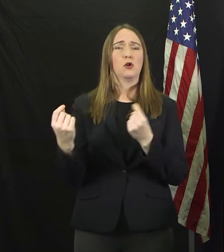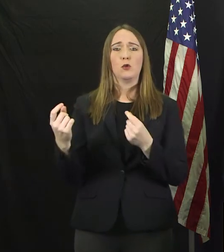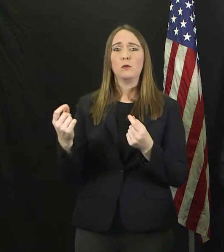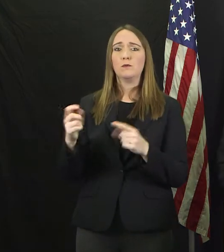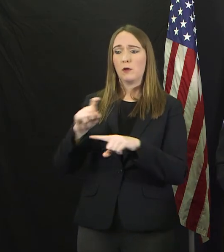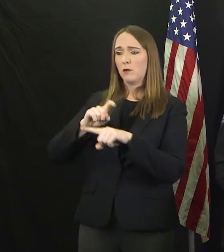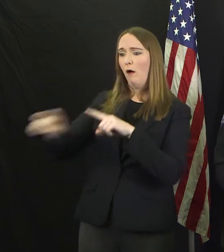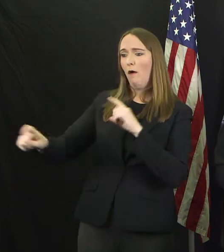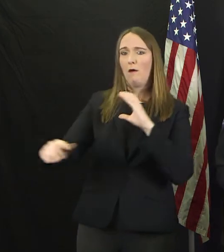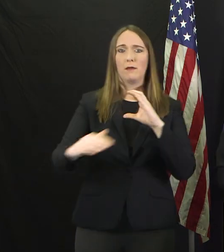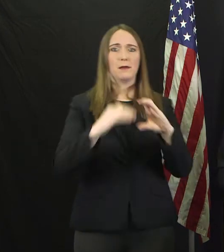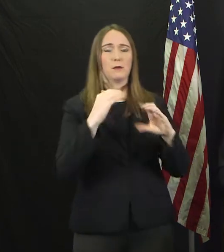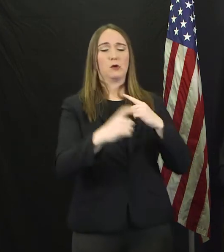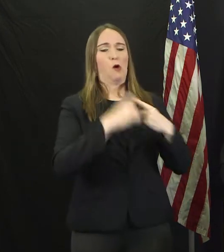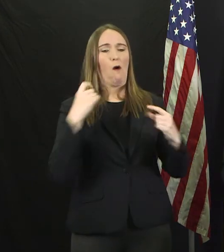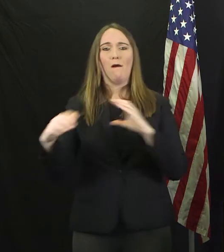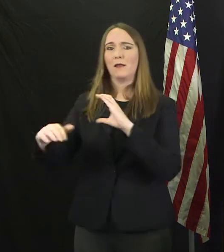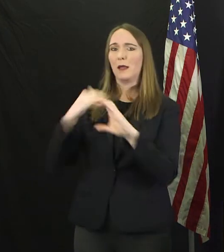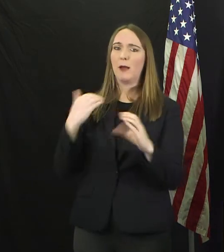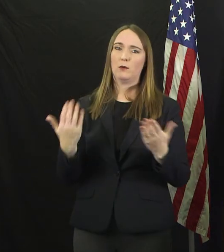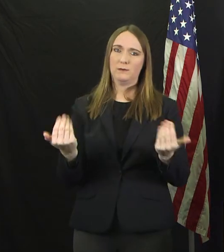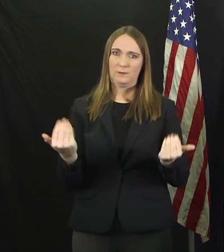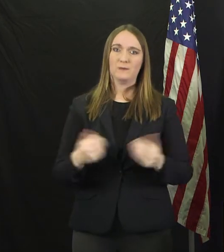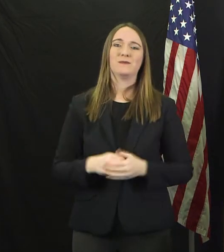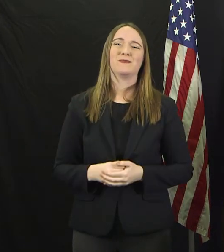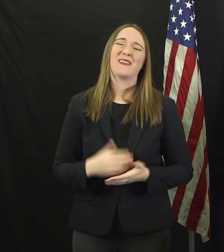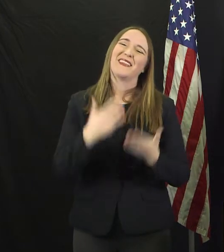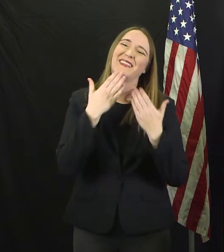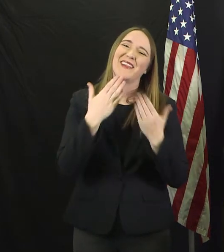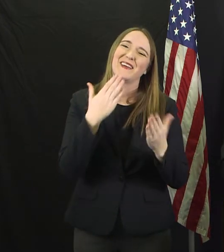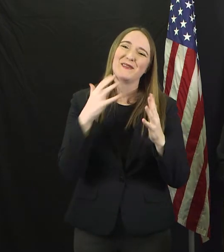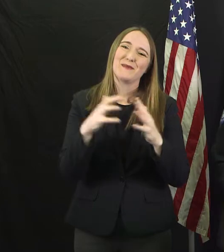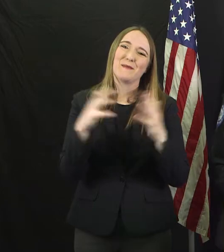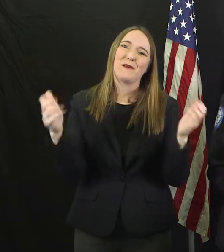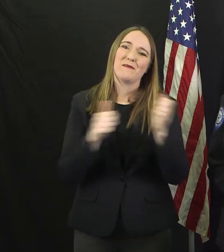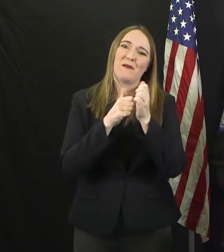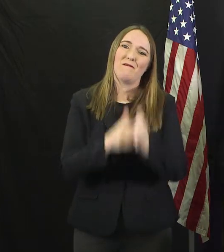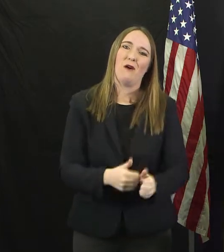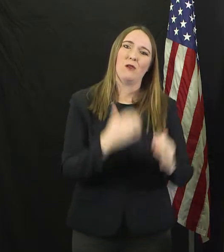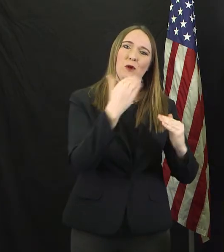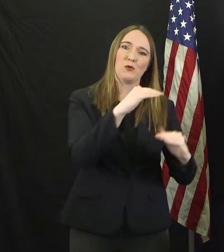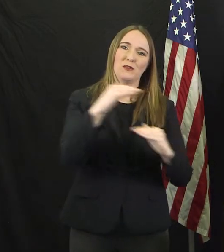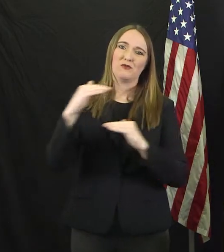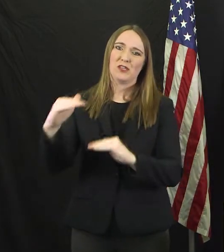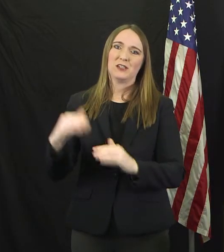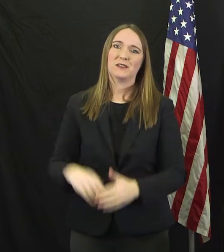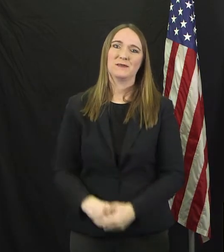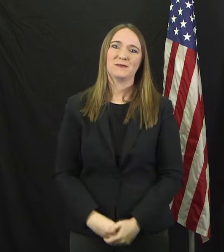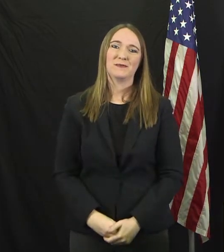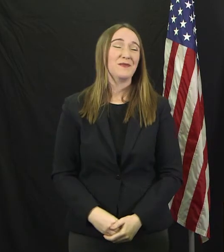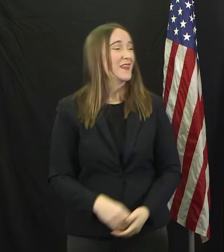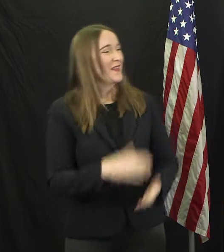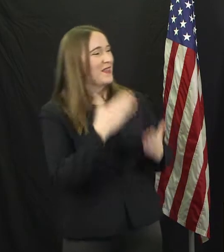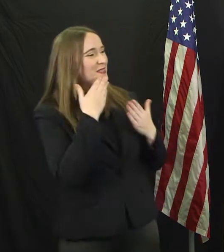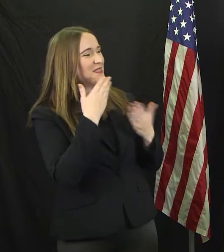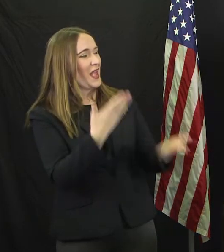So thank you for all that you have done and continue to do to keep our community safe. Thank you, Brandon.